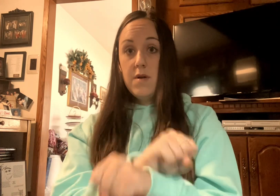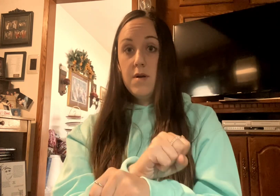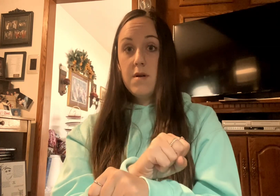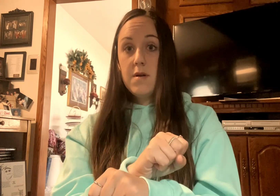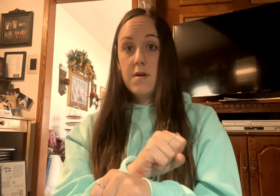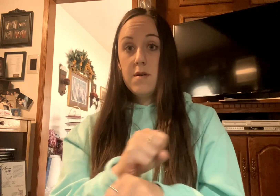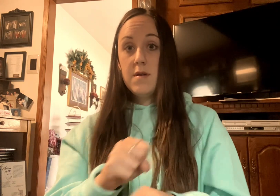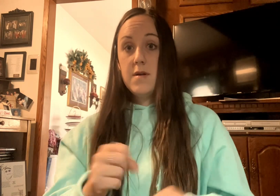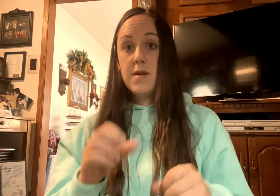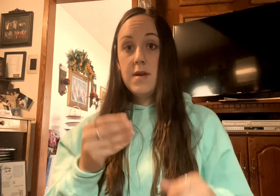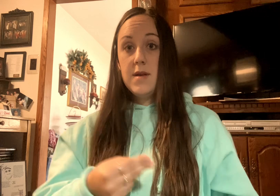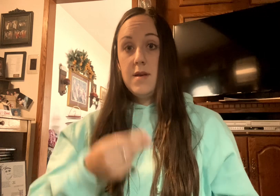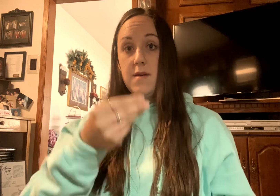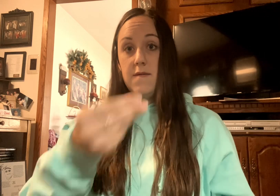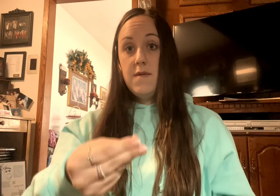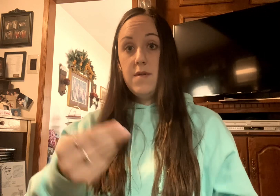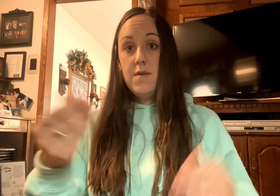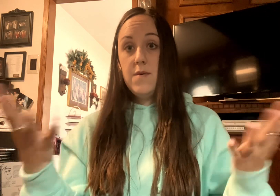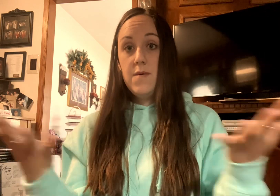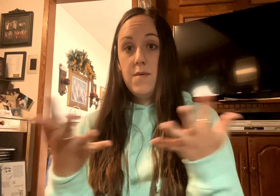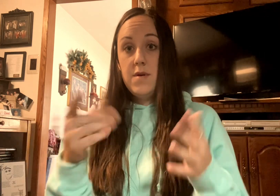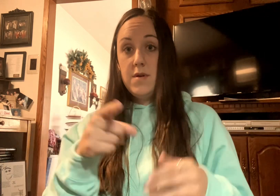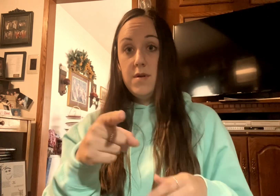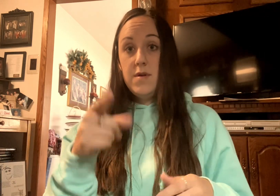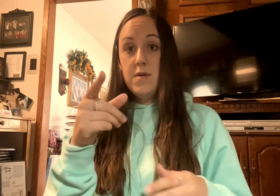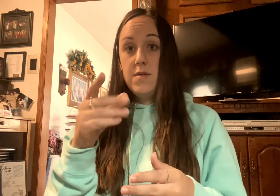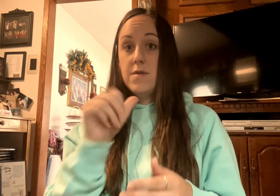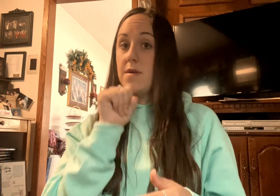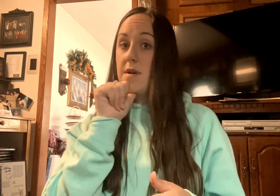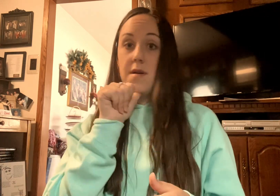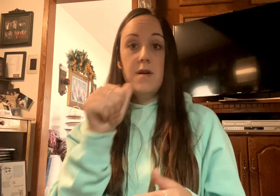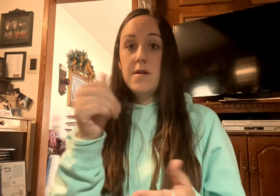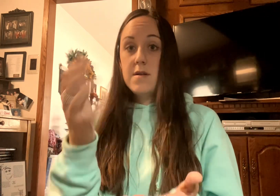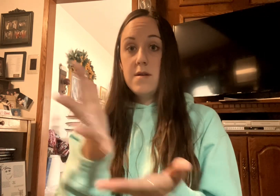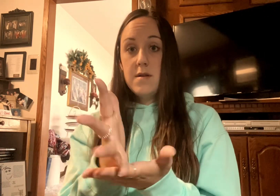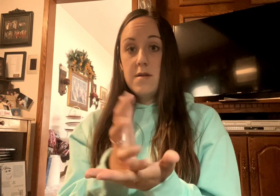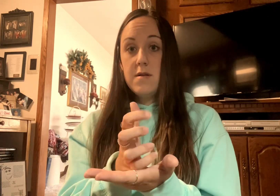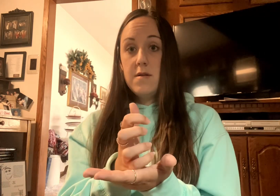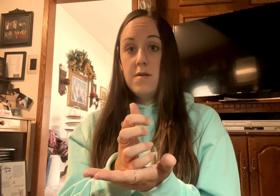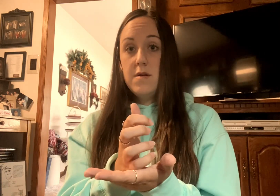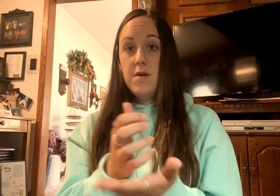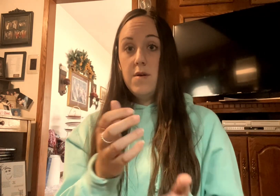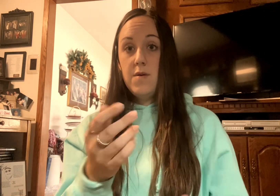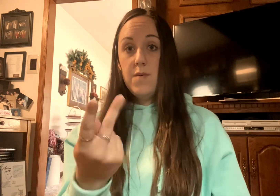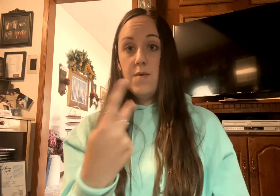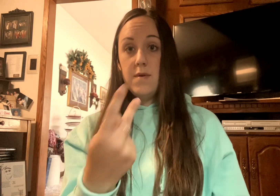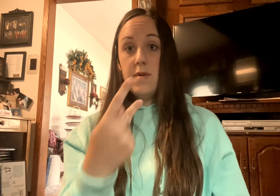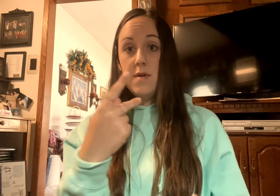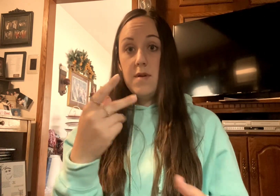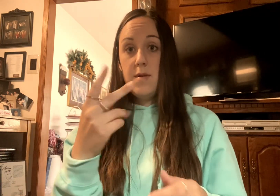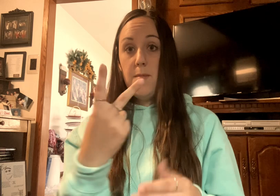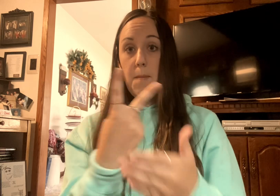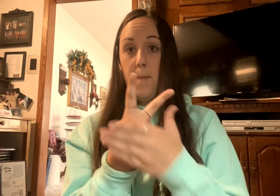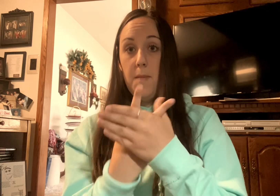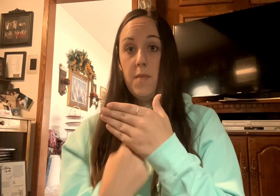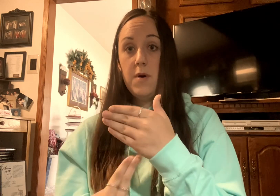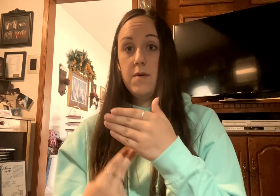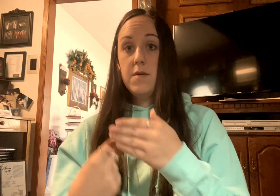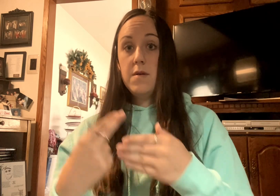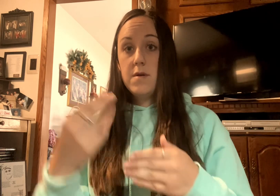don't deserve I'd wish you the best, but I think we both know You had it, you had